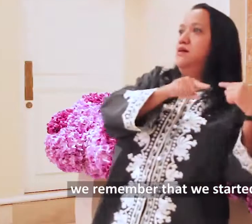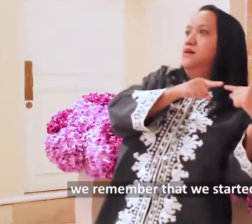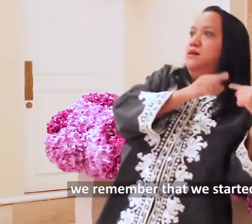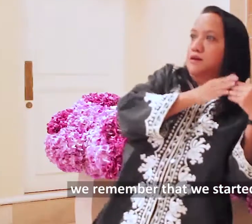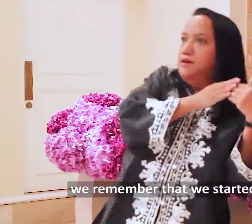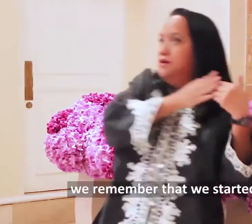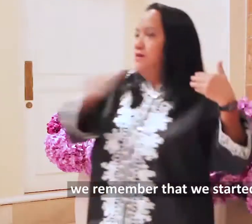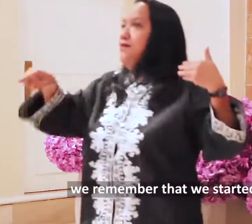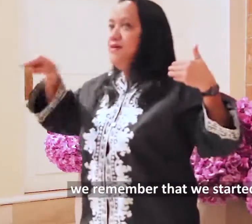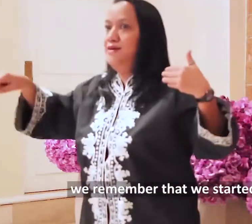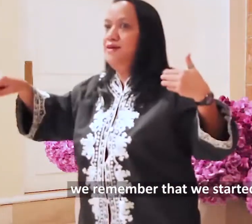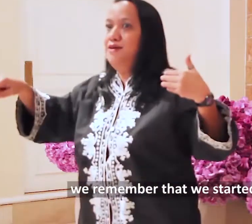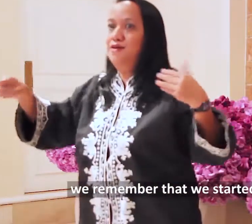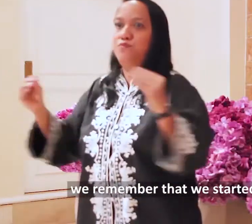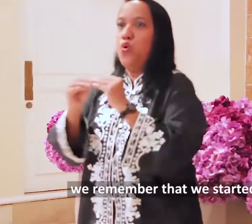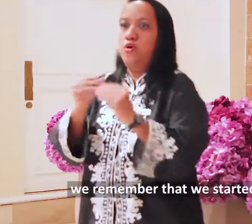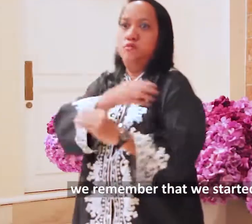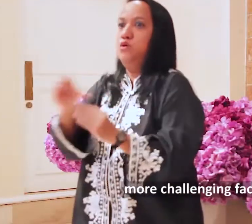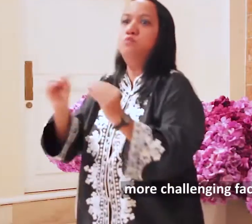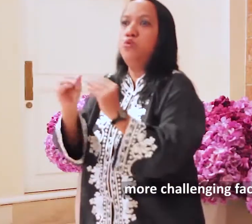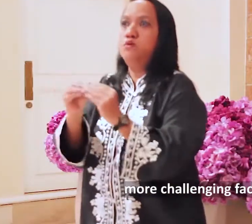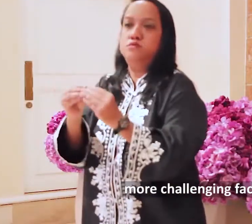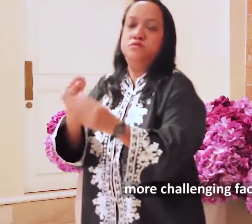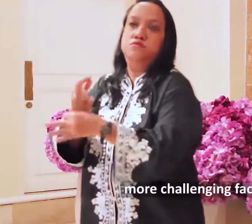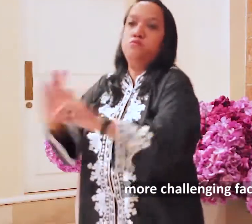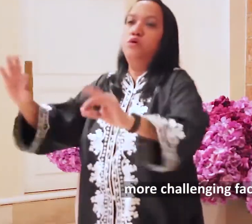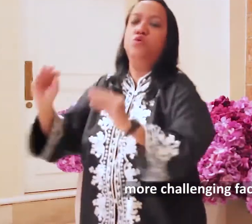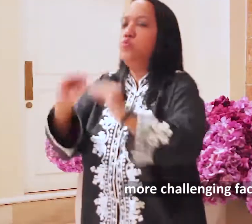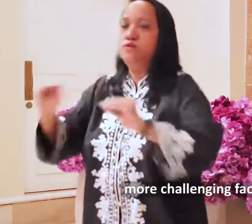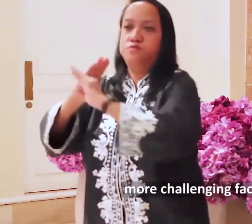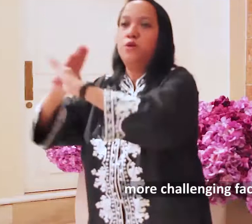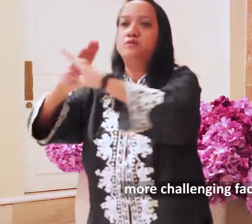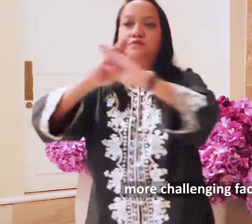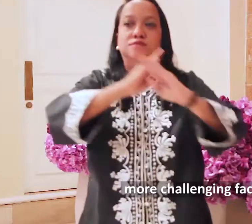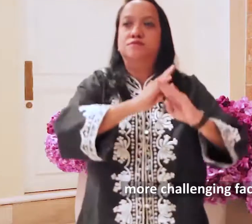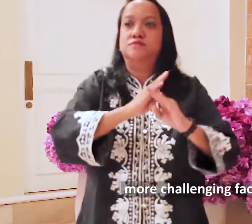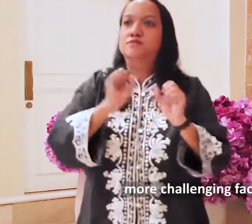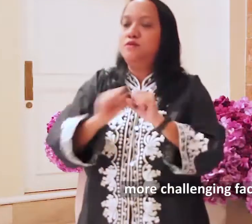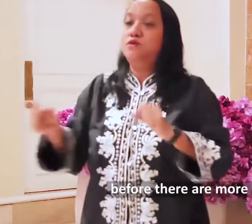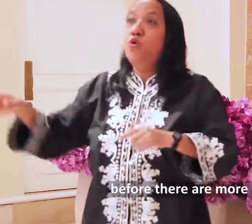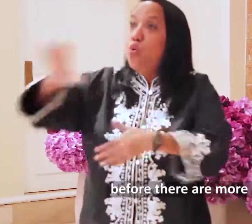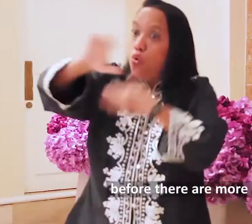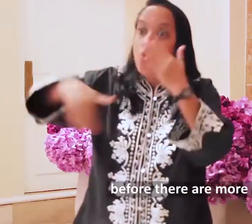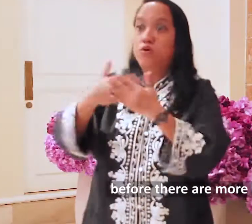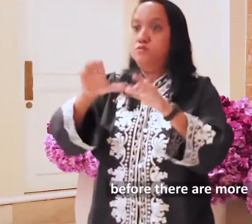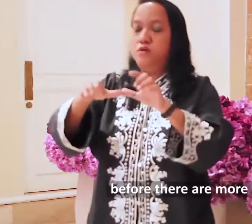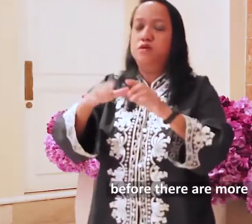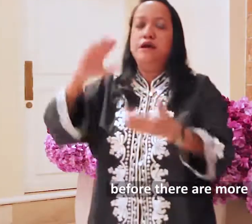with two difficult, more challenging opportunities. Before, there were more